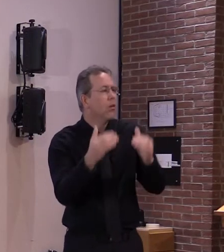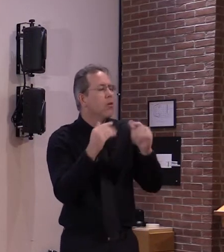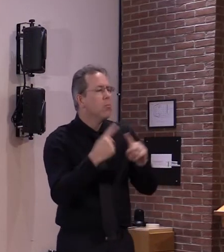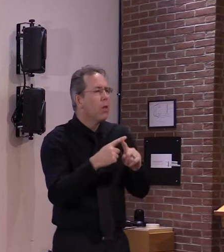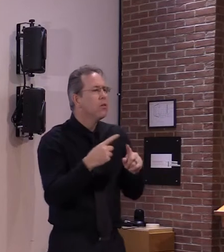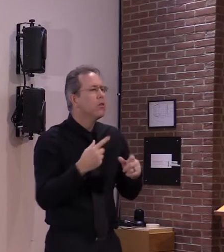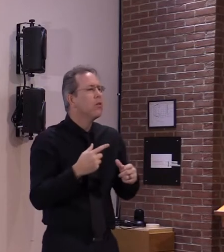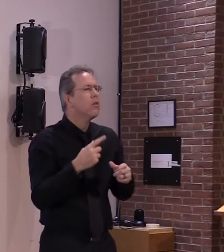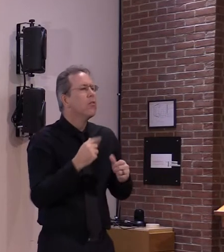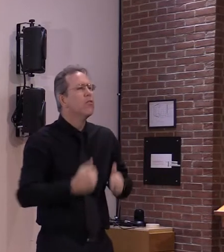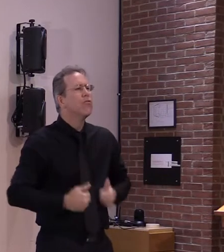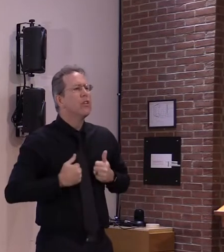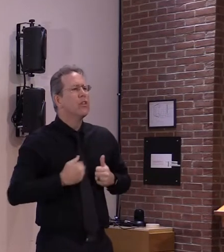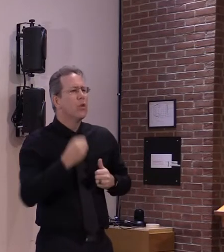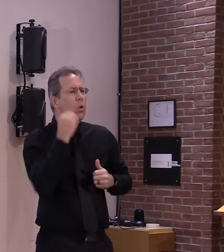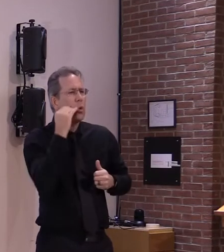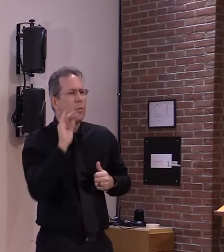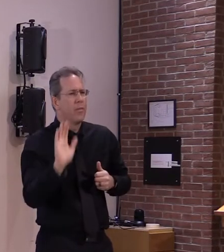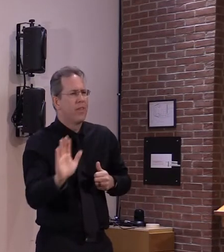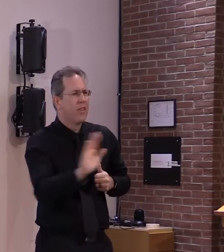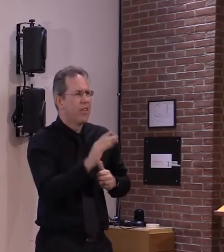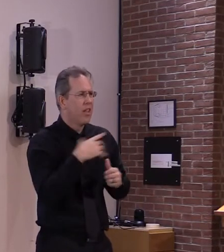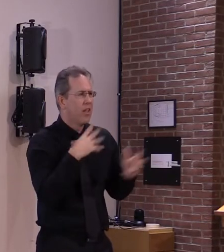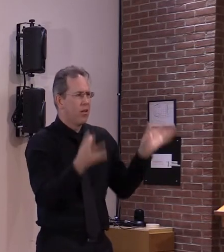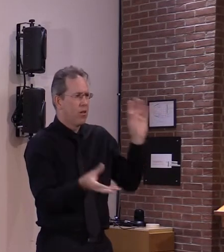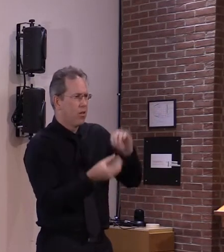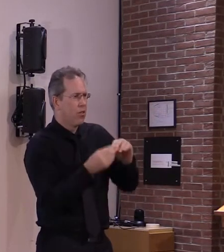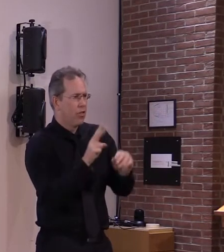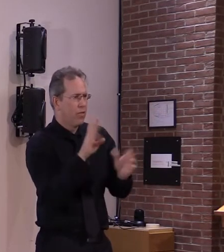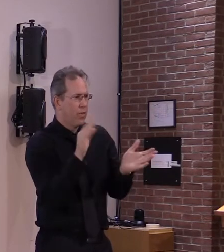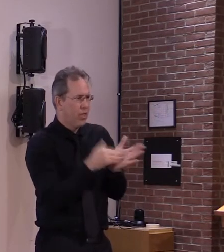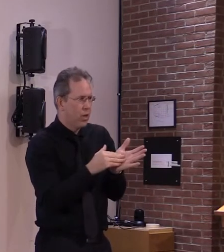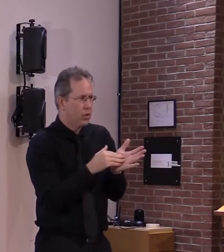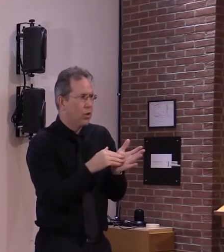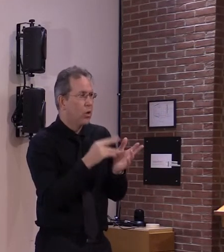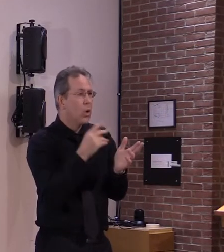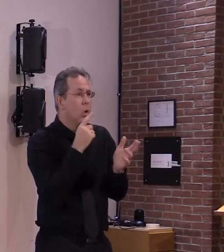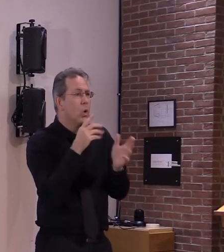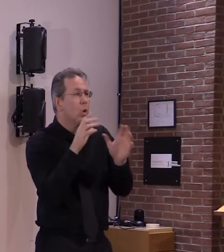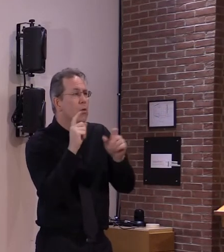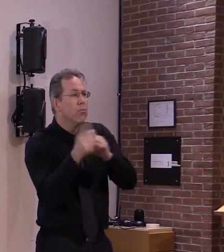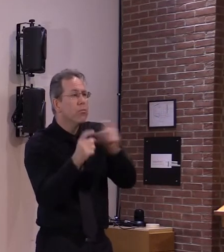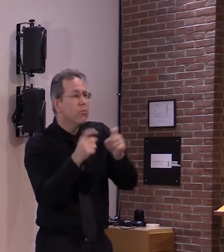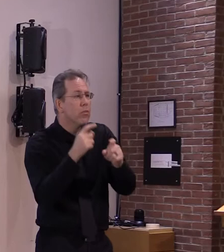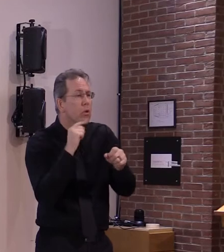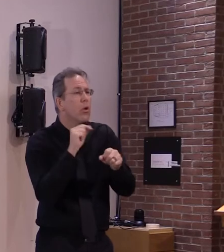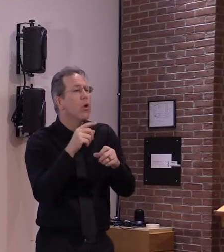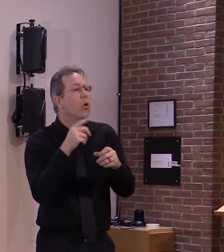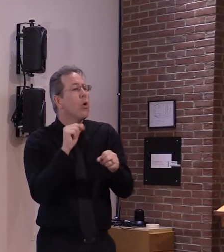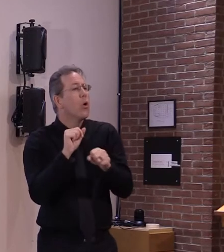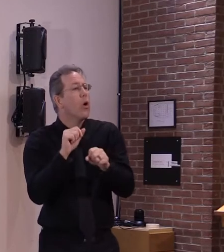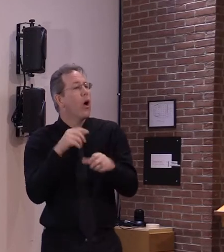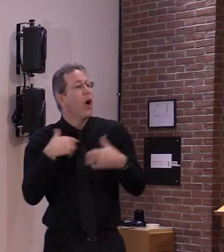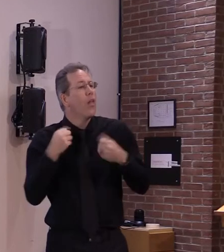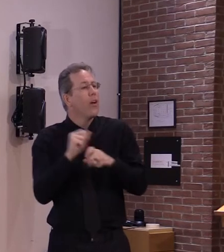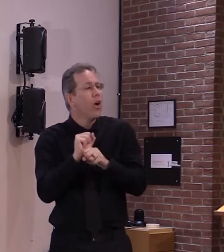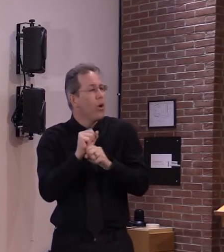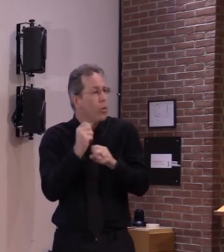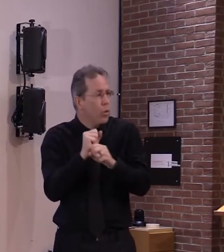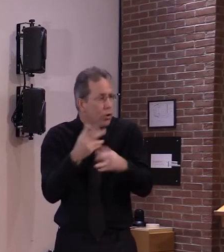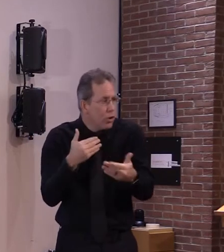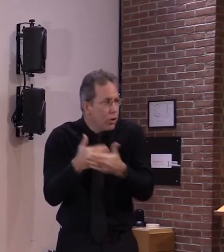on other health care employees and assisted living which is a large community in vermont